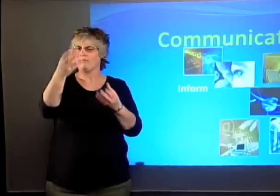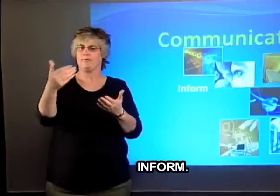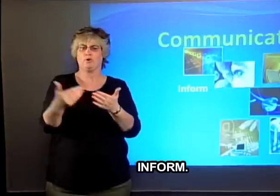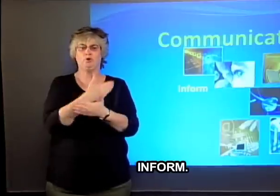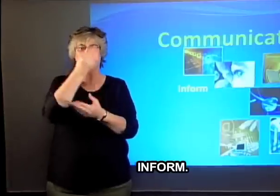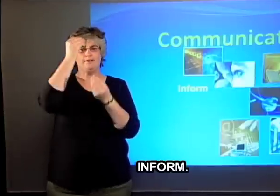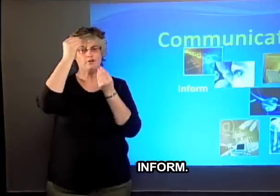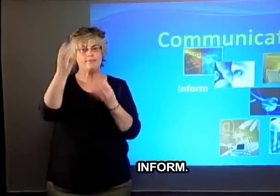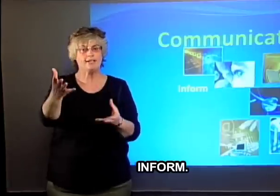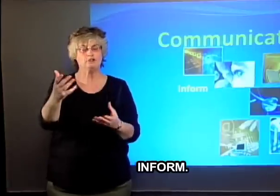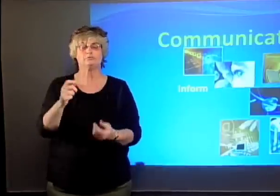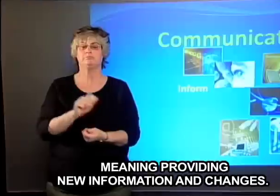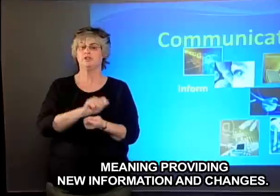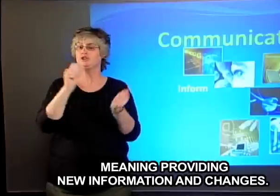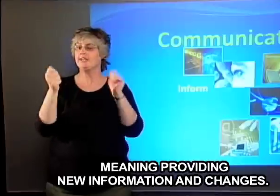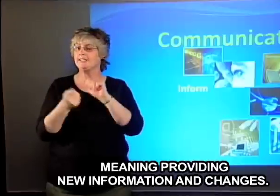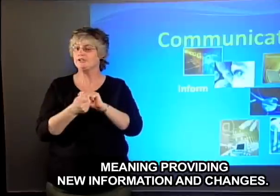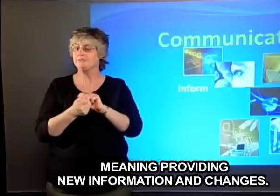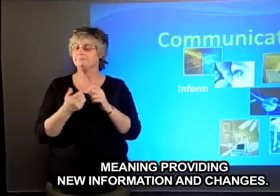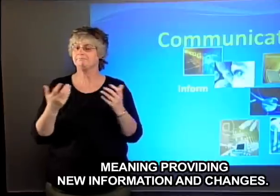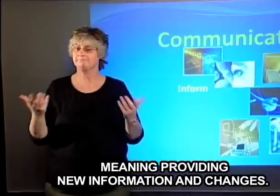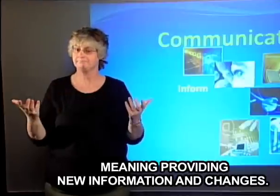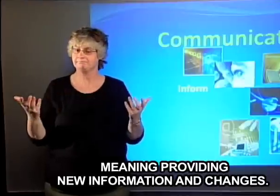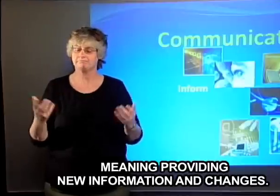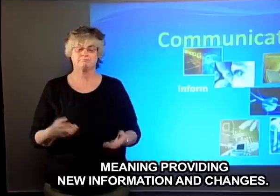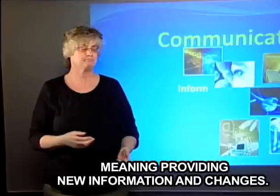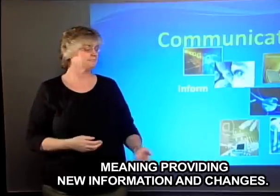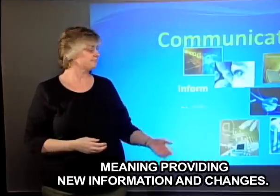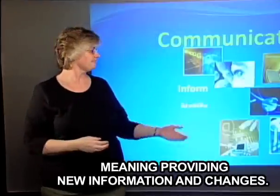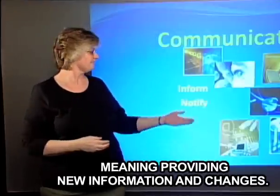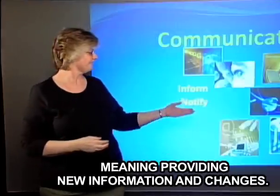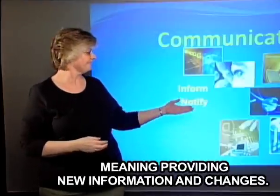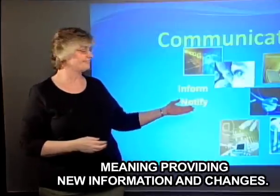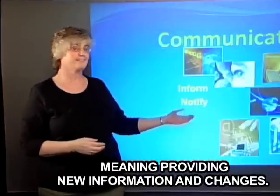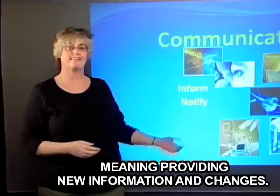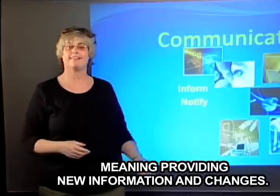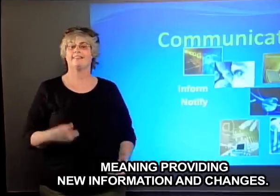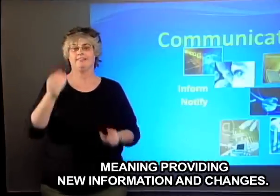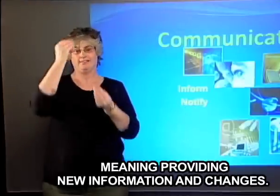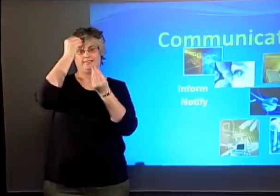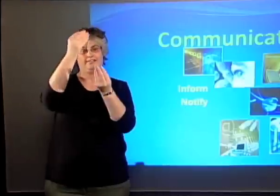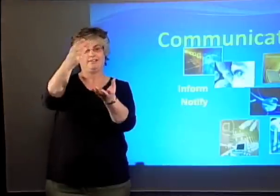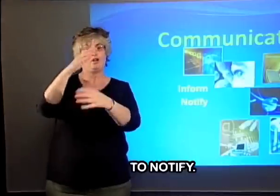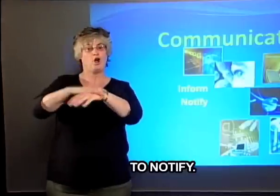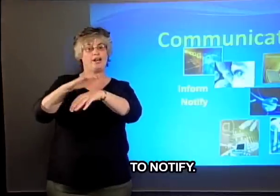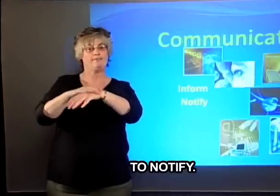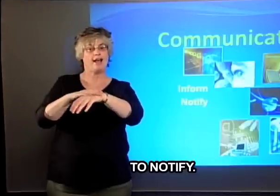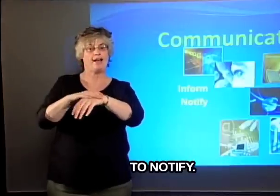Inform meaning providing new information and changes. To notify,